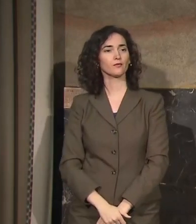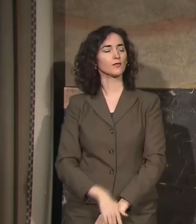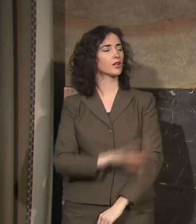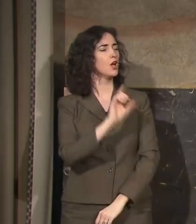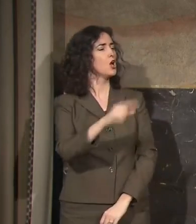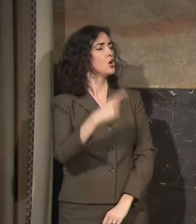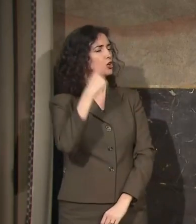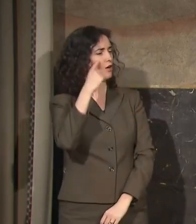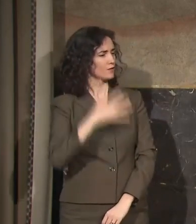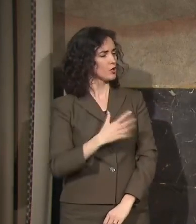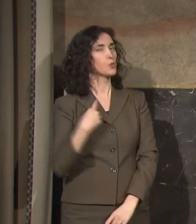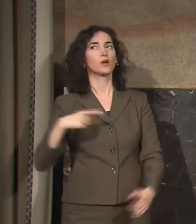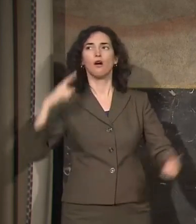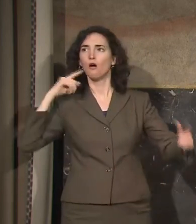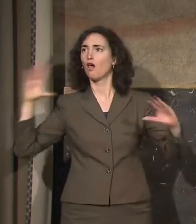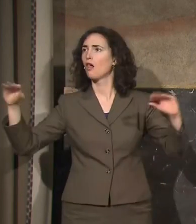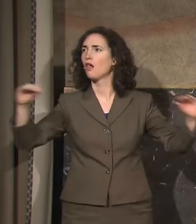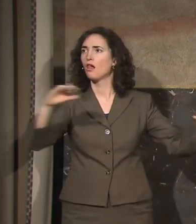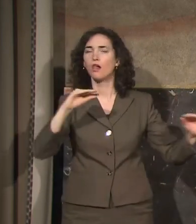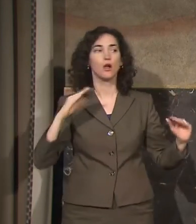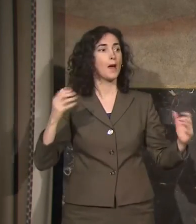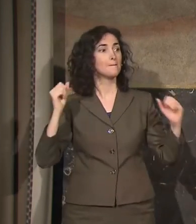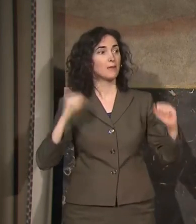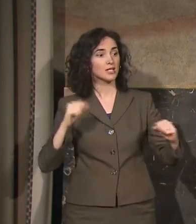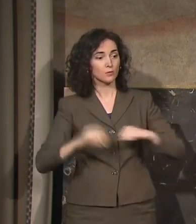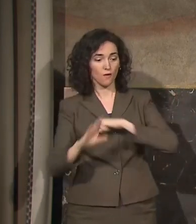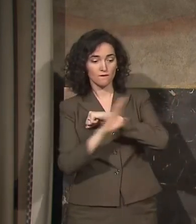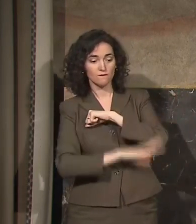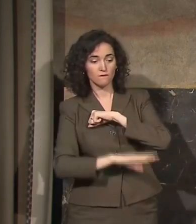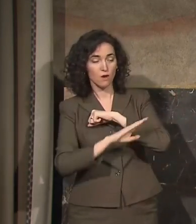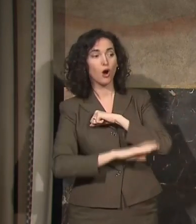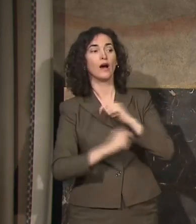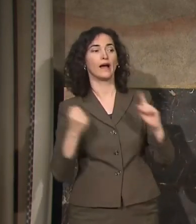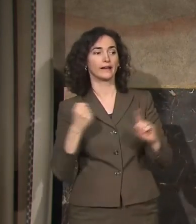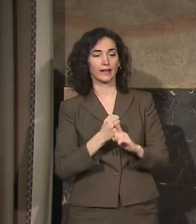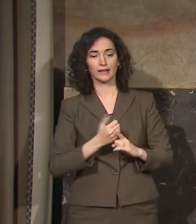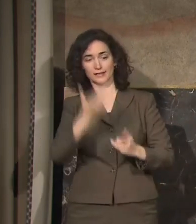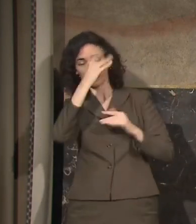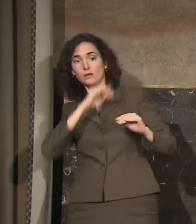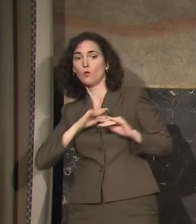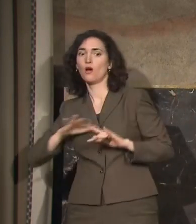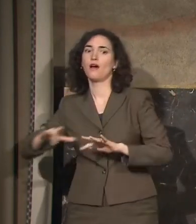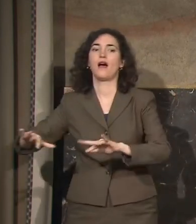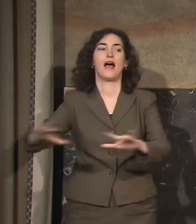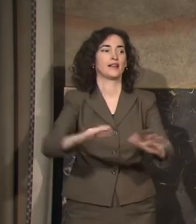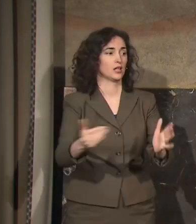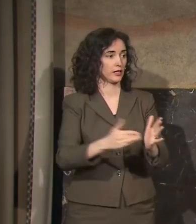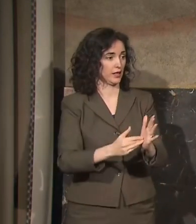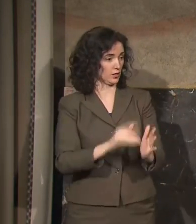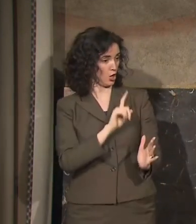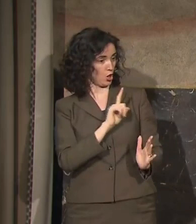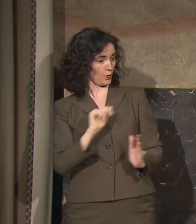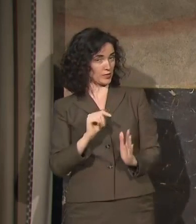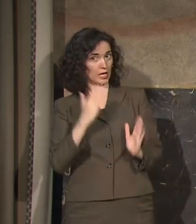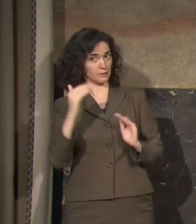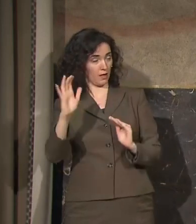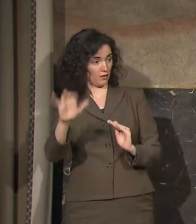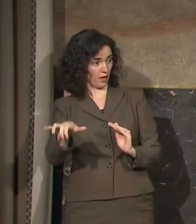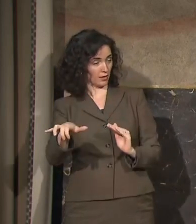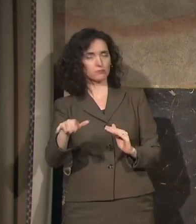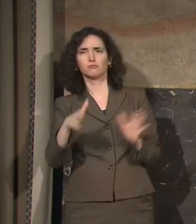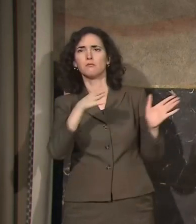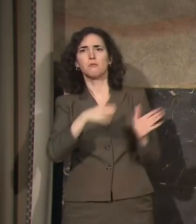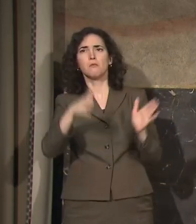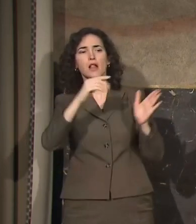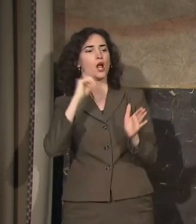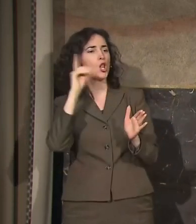virus coming in the fall. Does Louisiana anticipate that? And what does the planning look like in that event? Well,